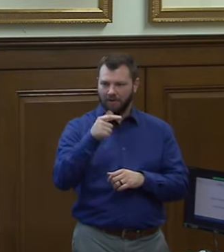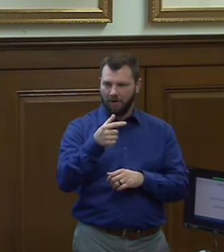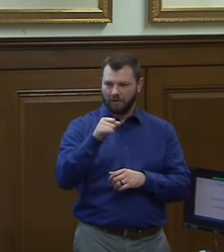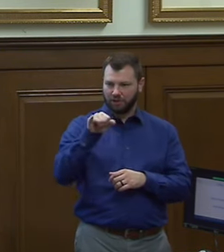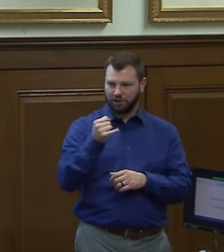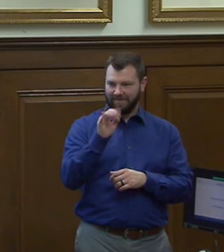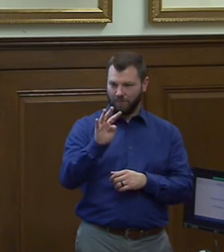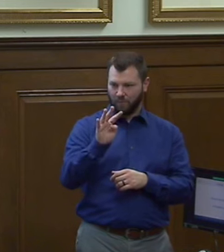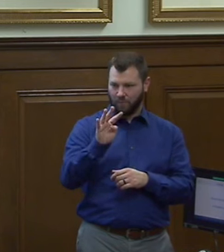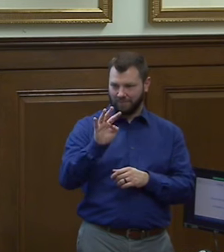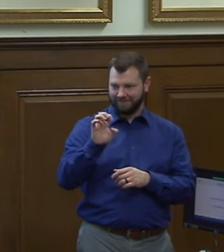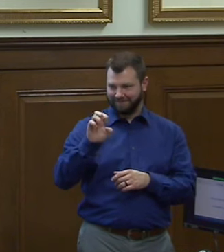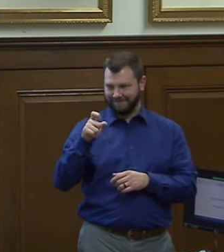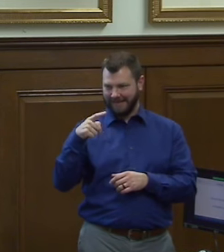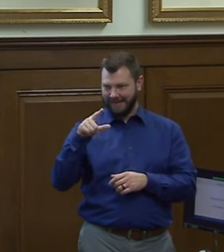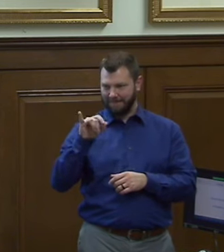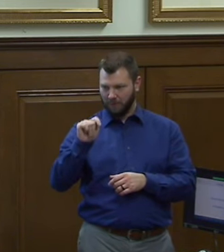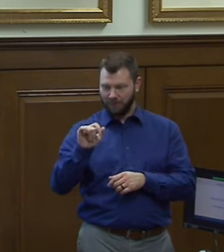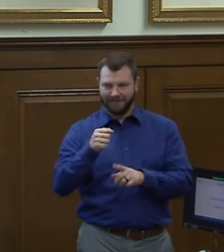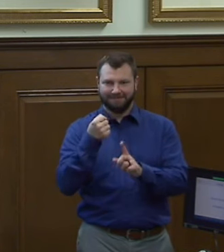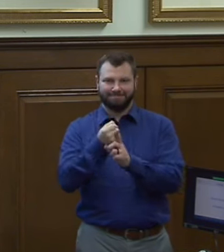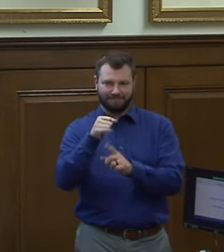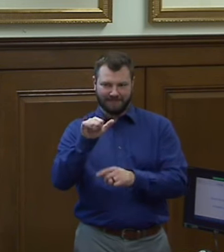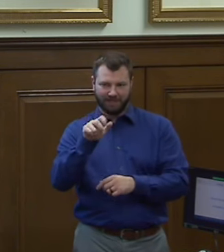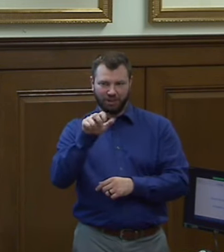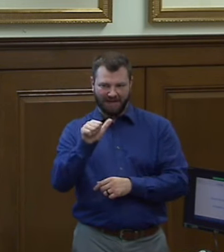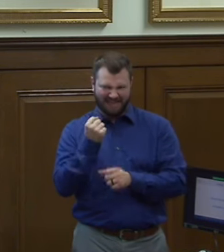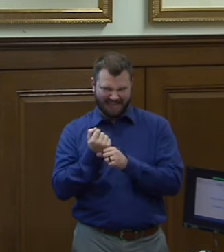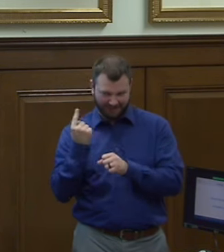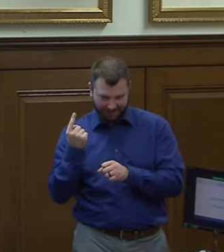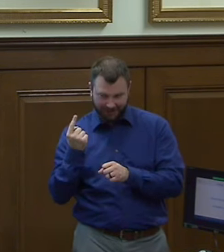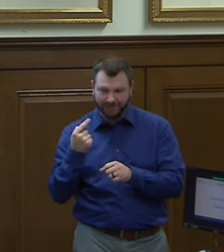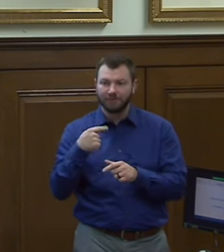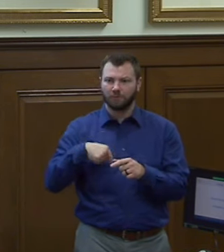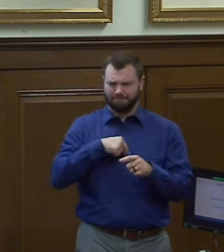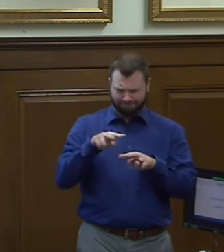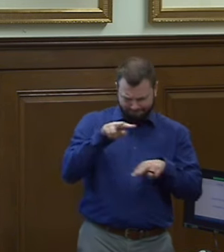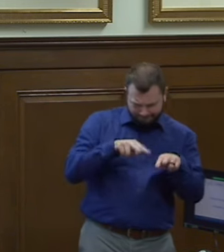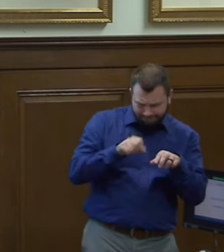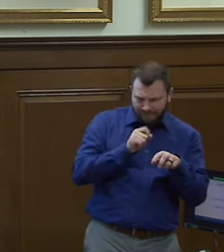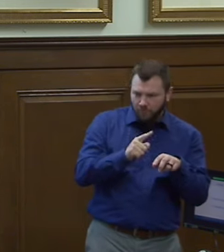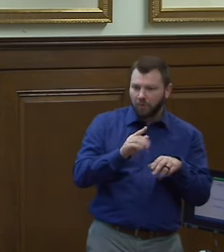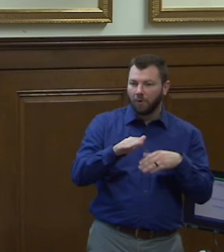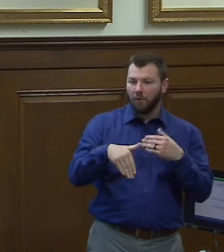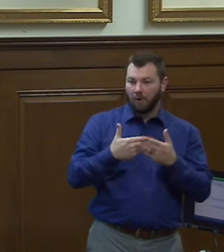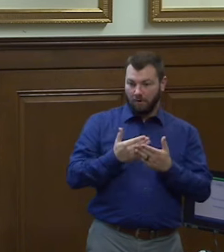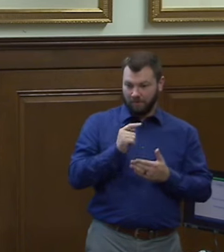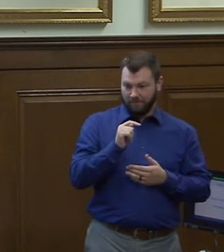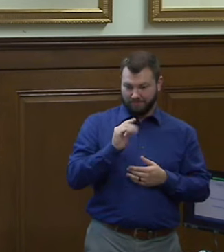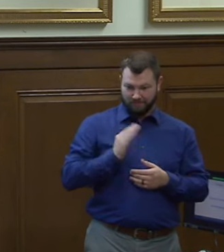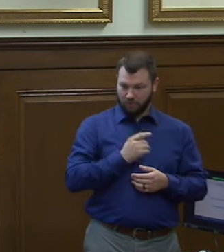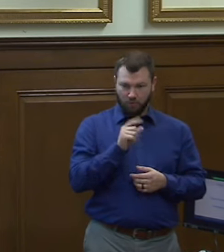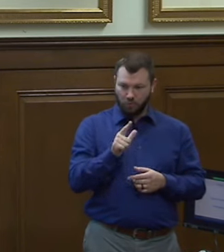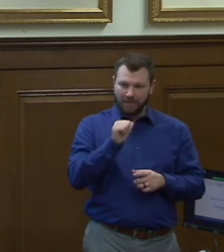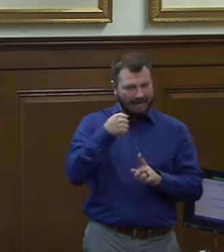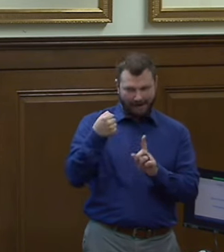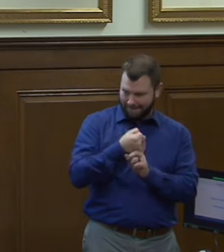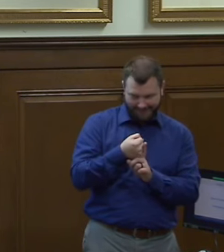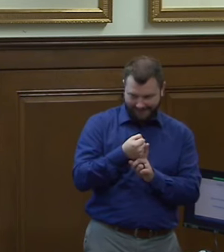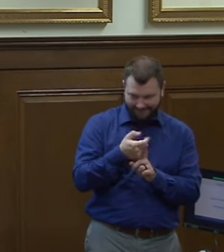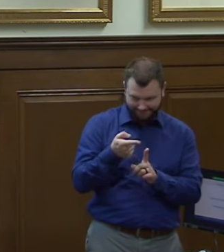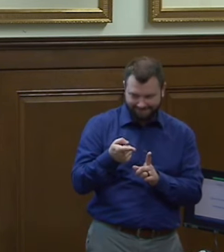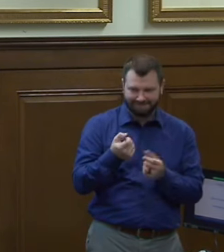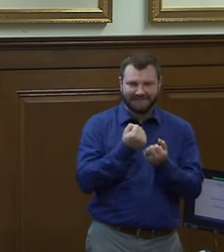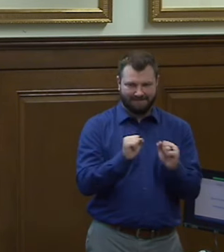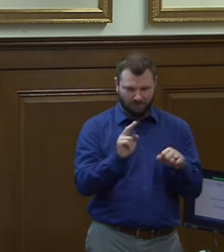impacted java applications last year we evaluated and ensured that all of our tools were not impacted by that and we're safe to use